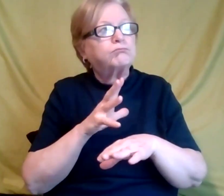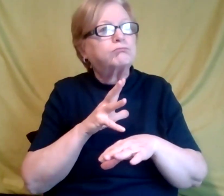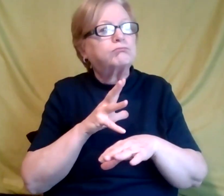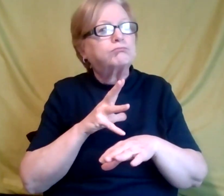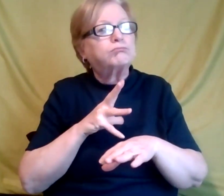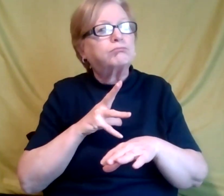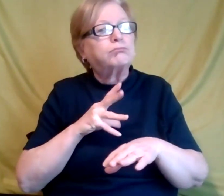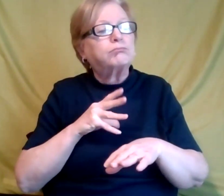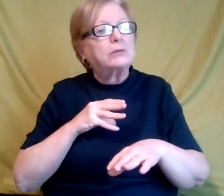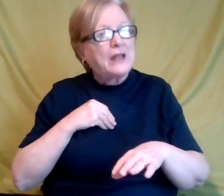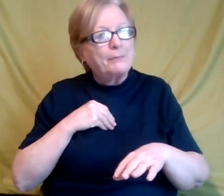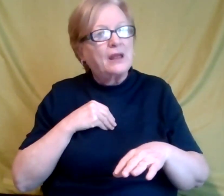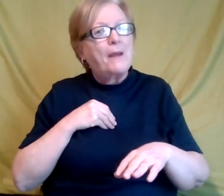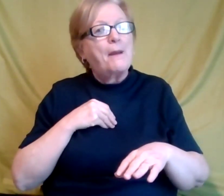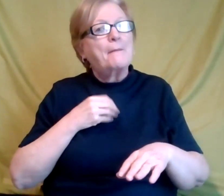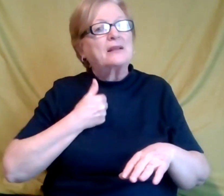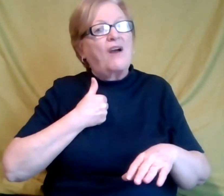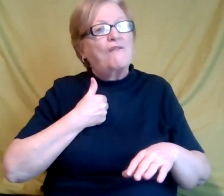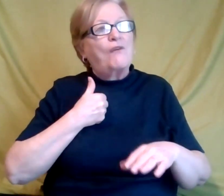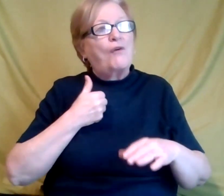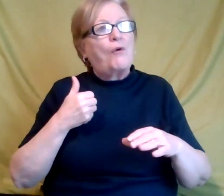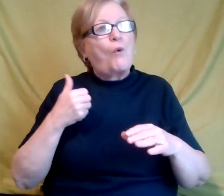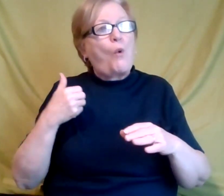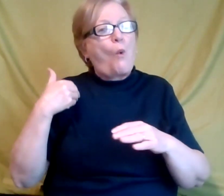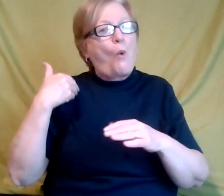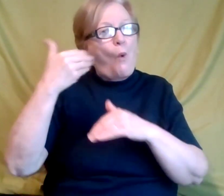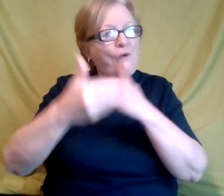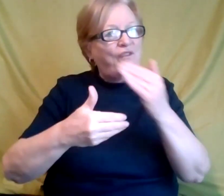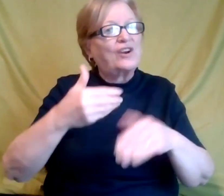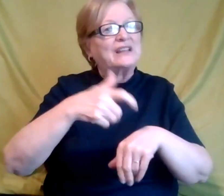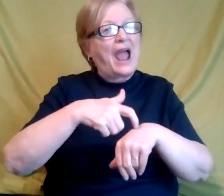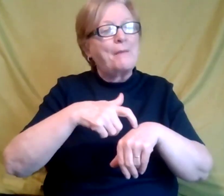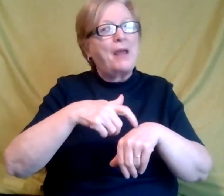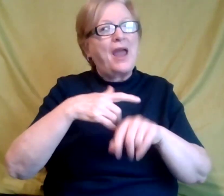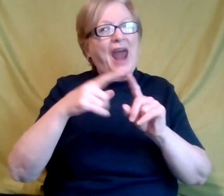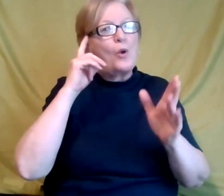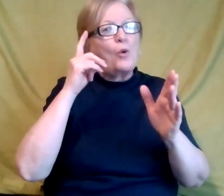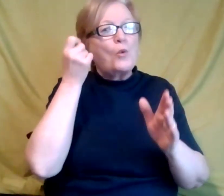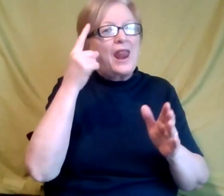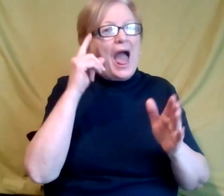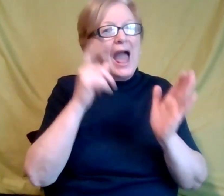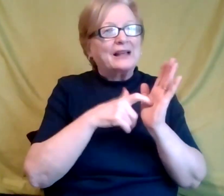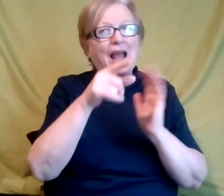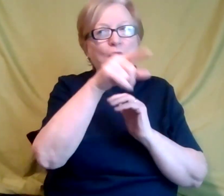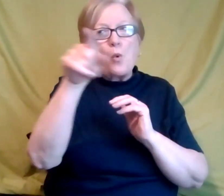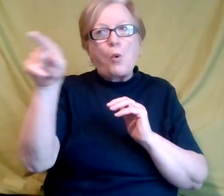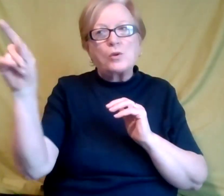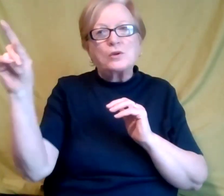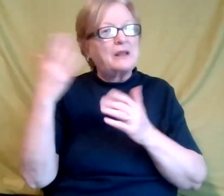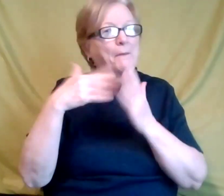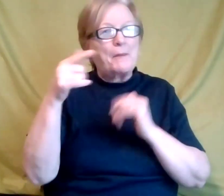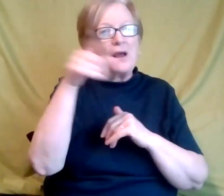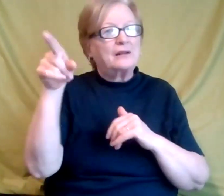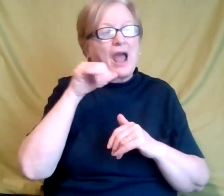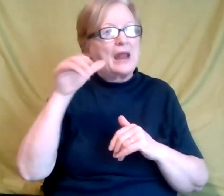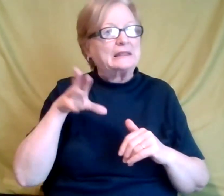but over time, I realize even now there are still others who will not, who are not accepting of it.